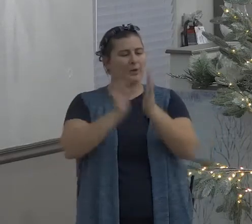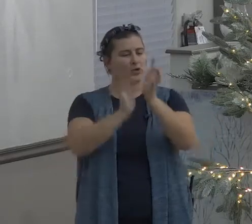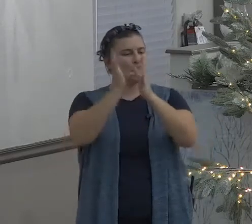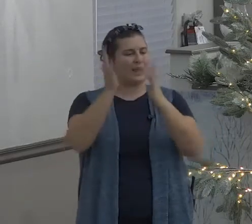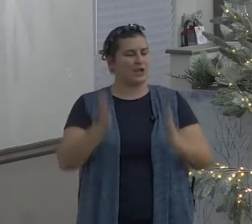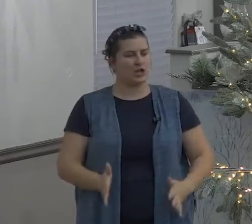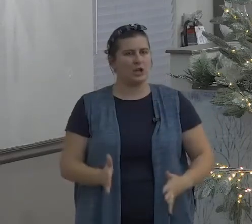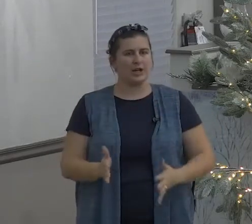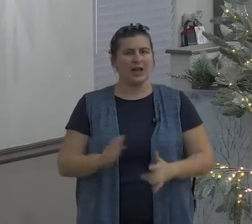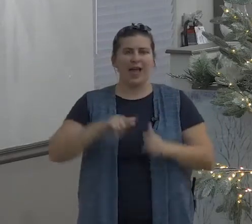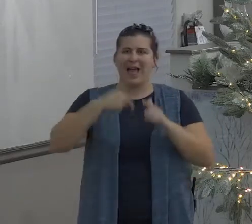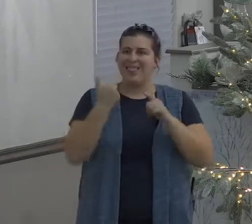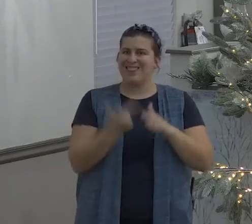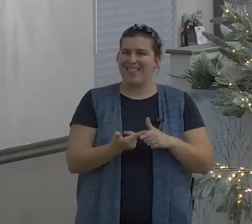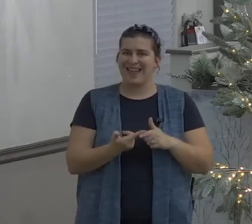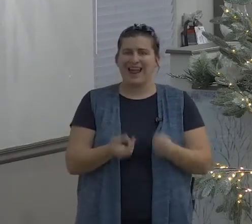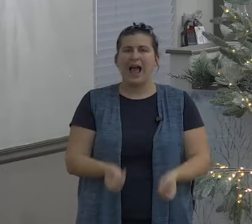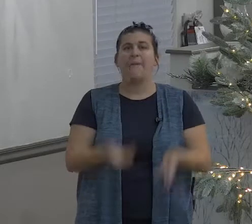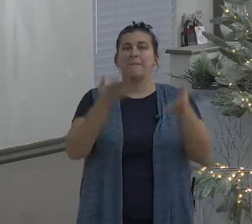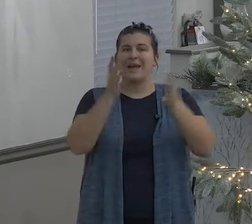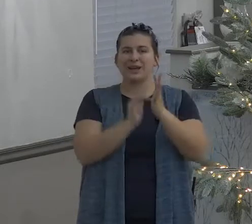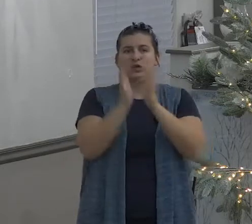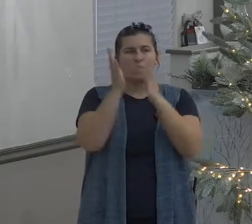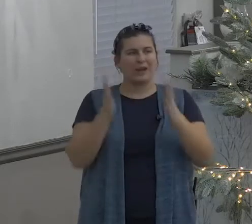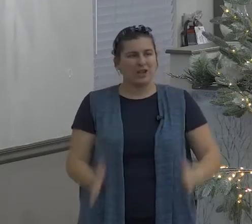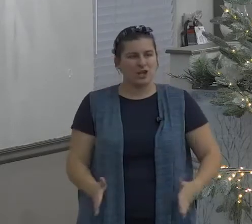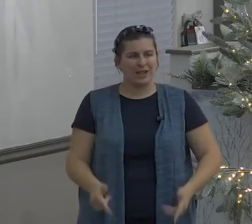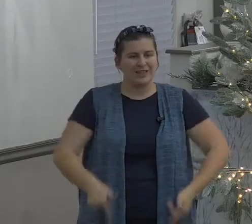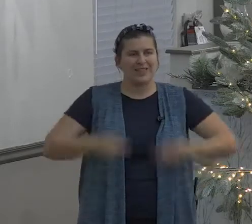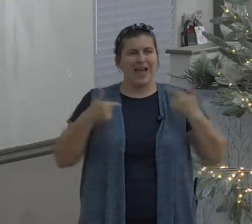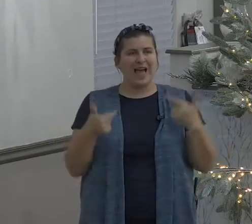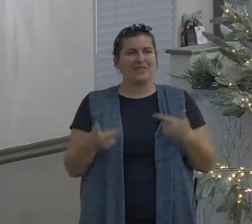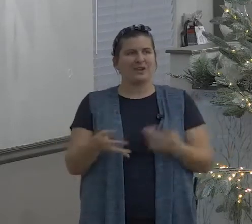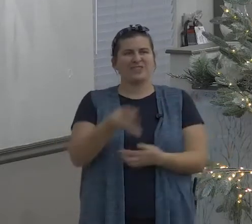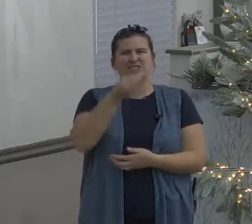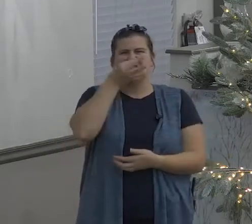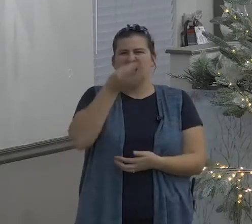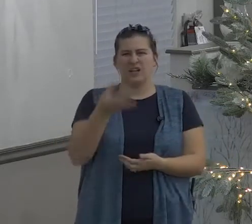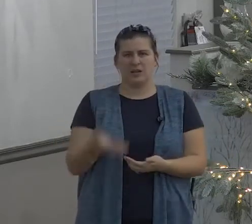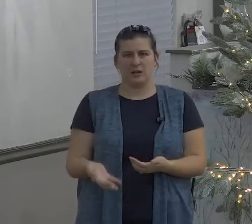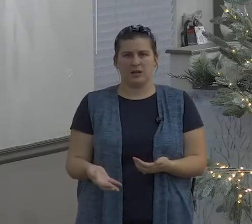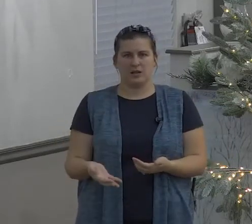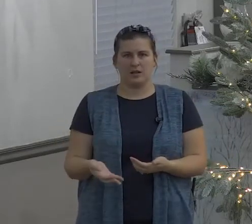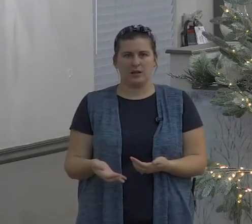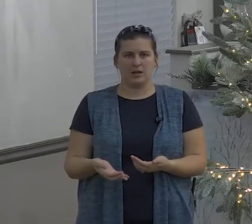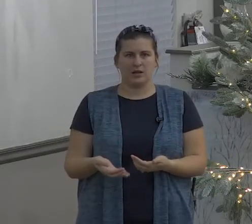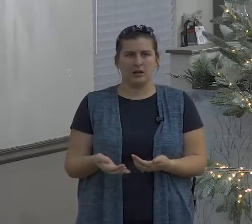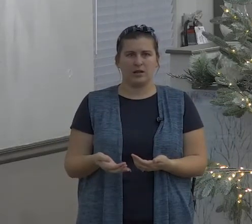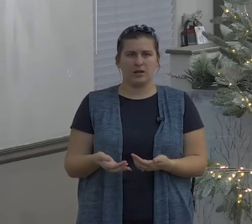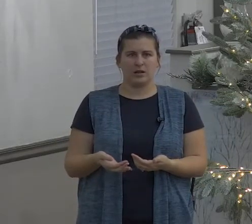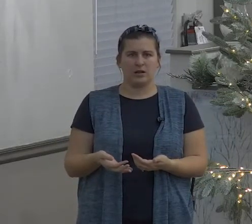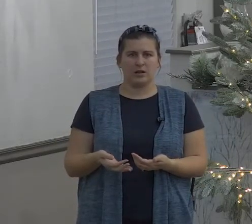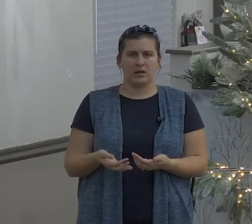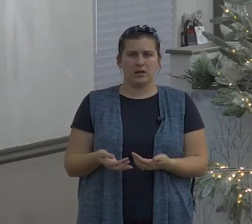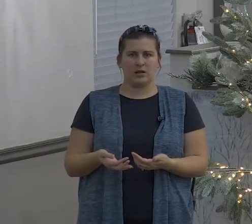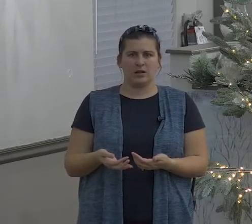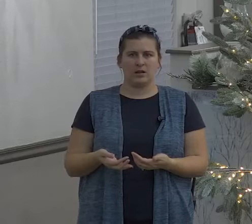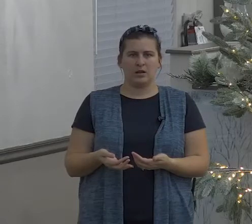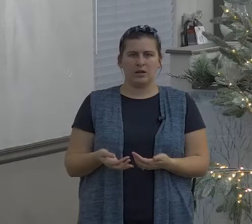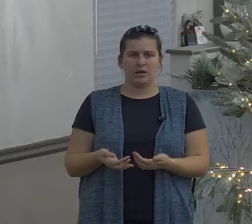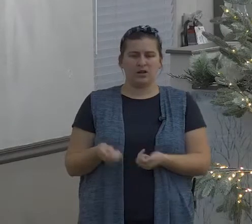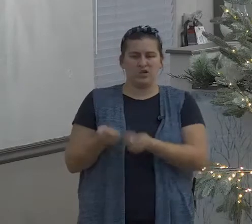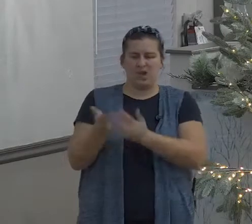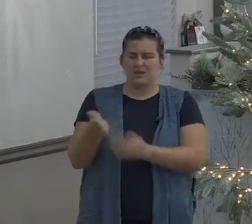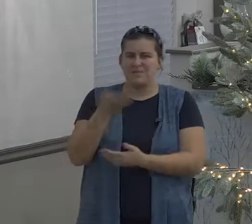when we solely our testimony as a born again child of God I just want you to know I'm a Christian and how many